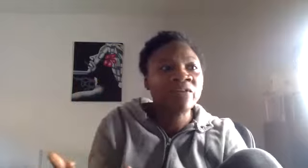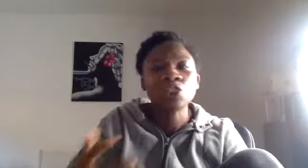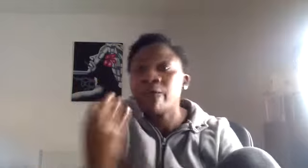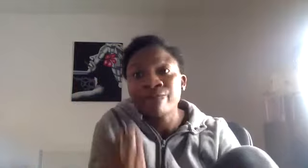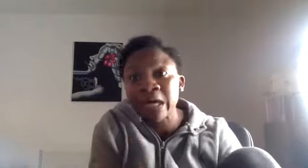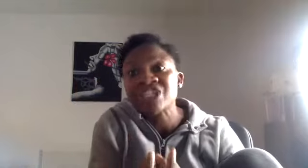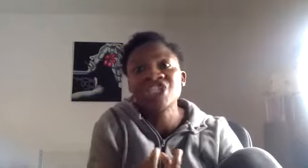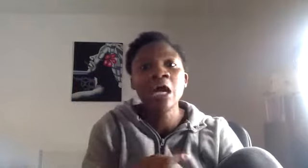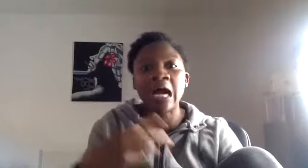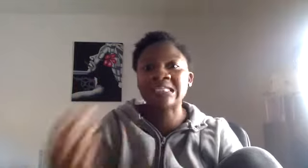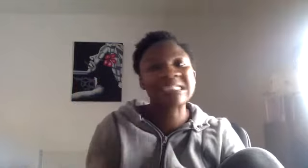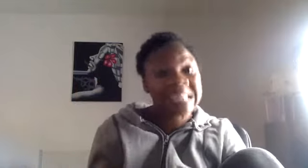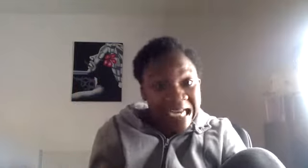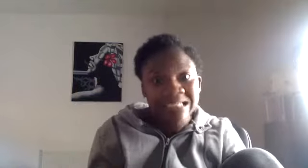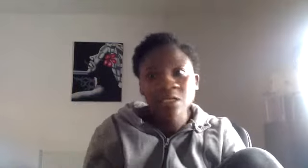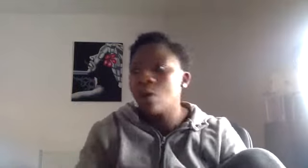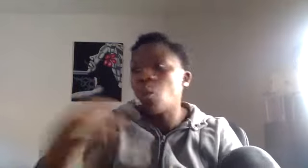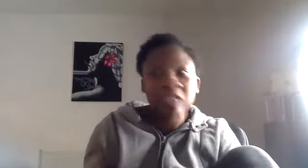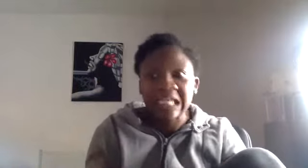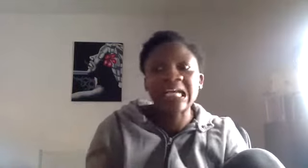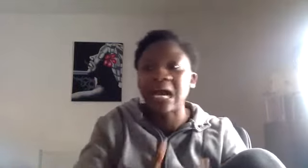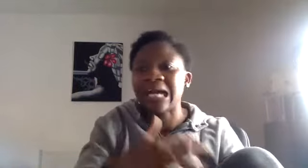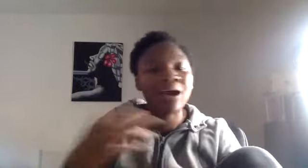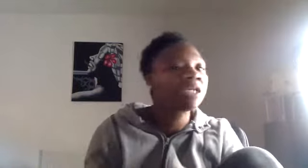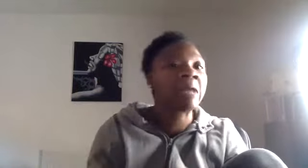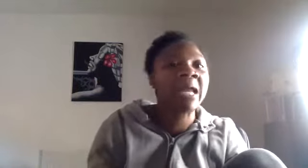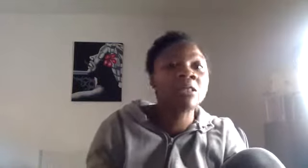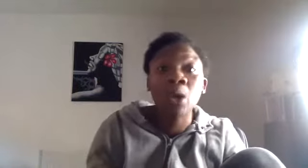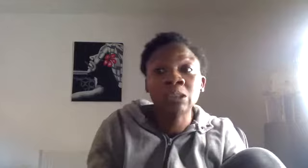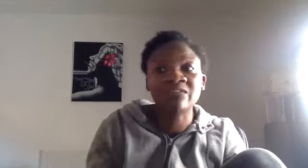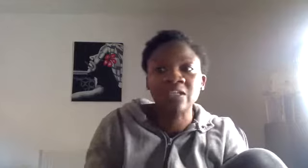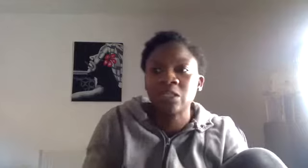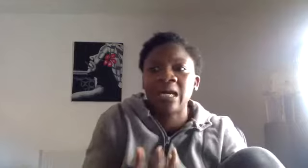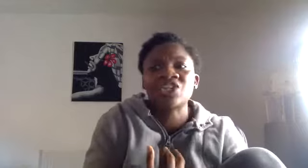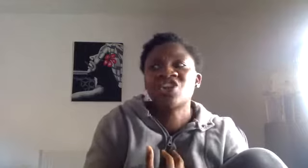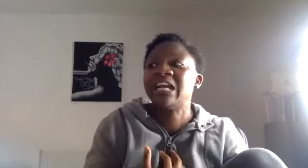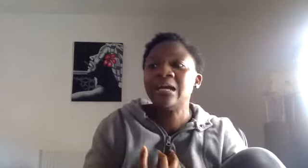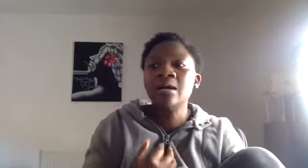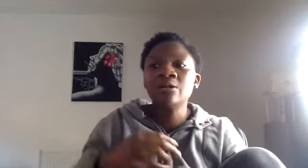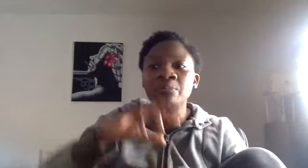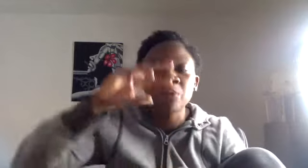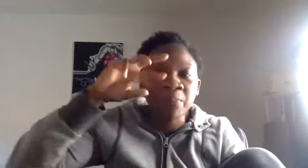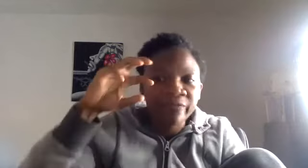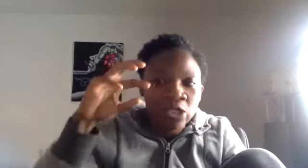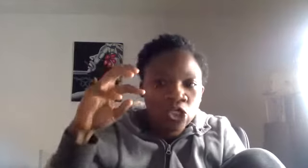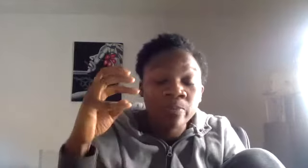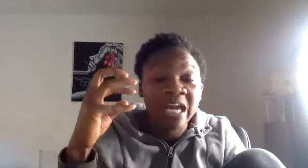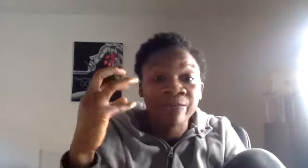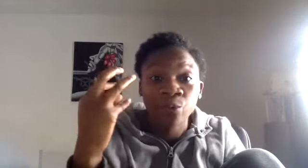it's not fresh and it's tinned, what is it? How can they make the most of it? So actually, the pivot should be everywhere.